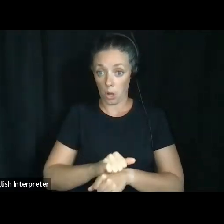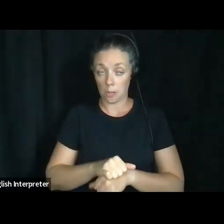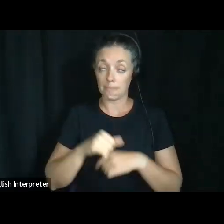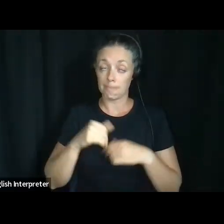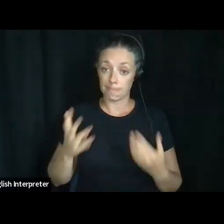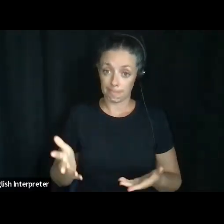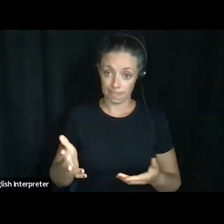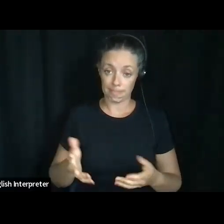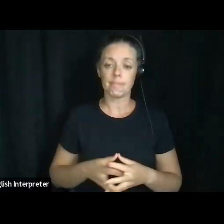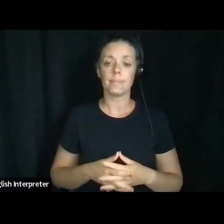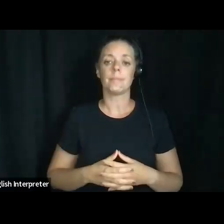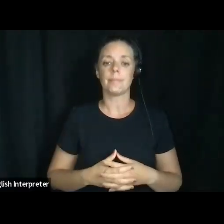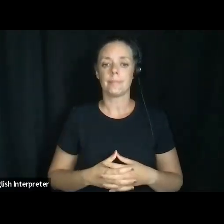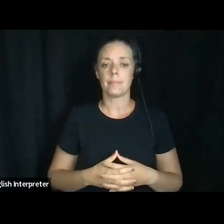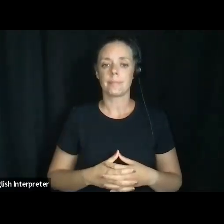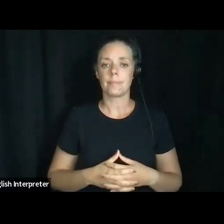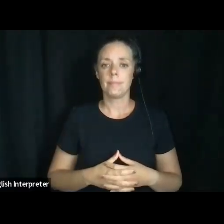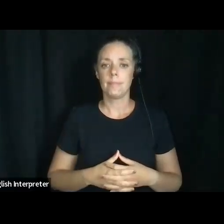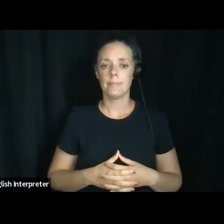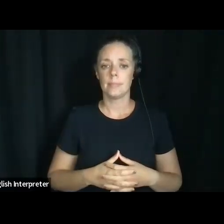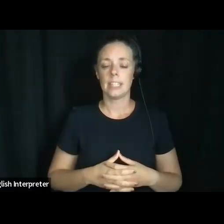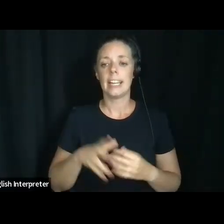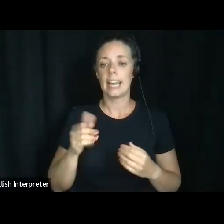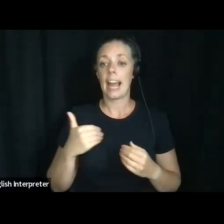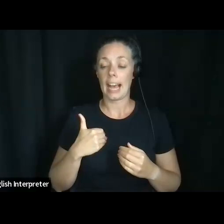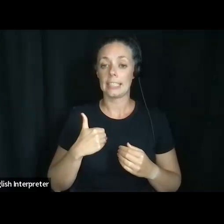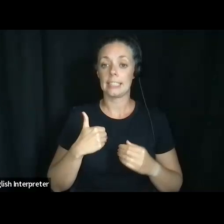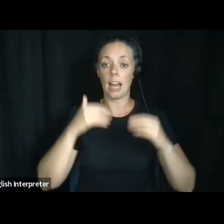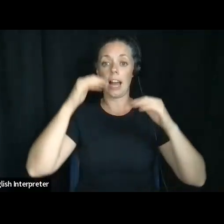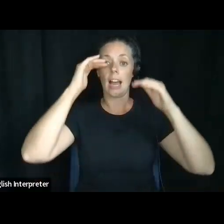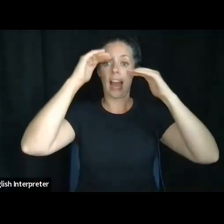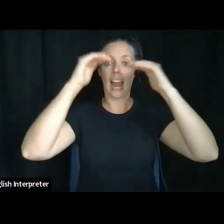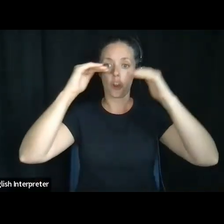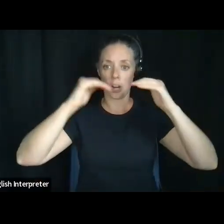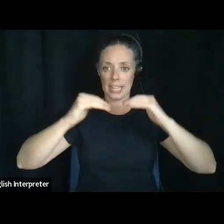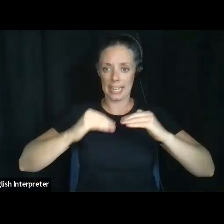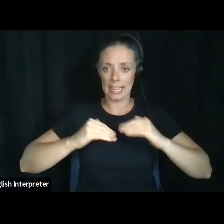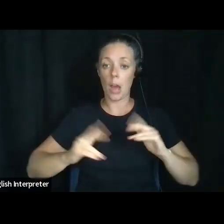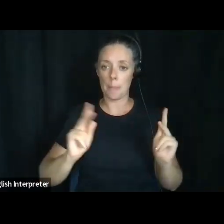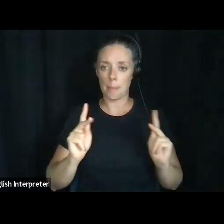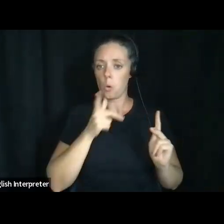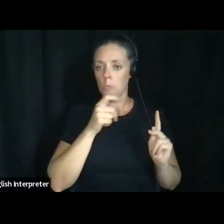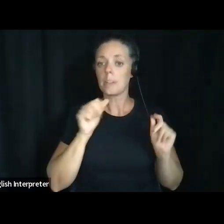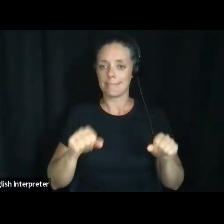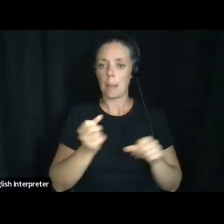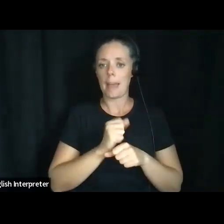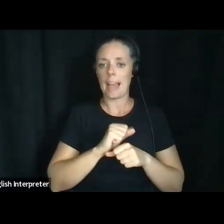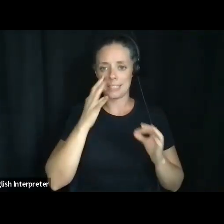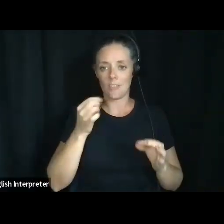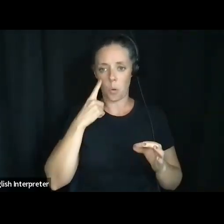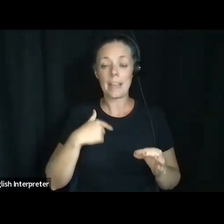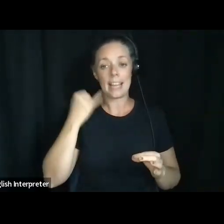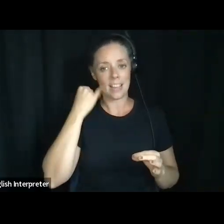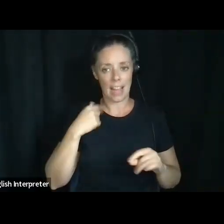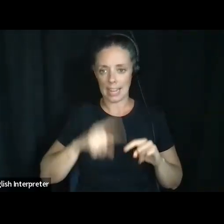And it gives a hierarchy of people who can make decisions for me if I'm not able to,